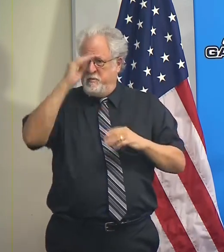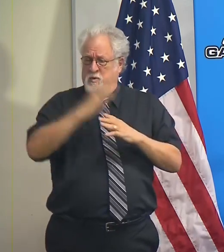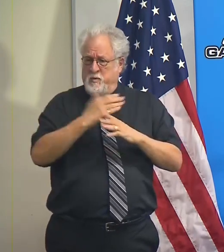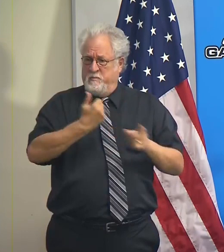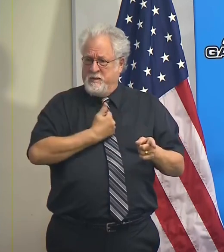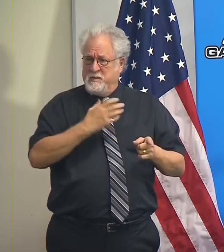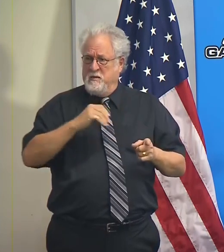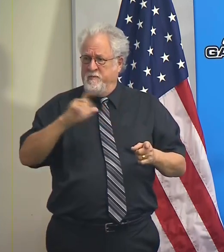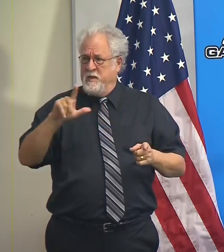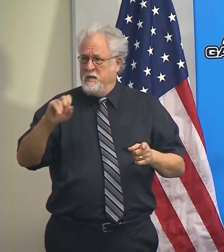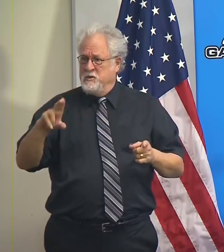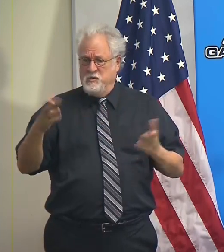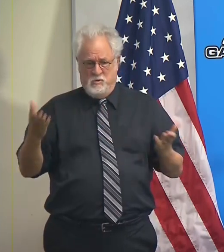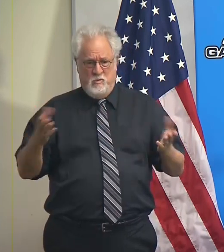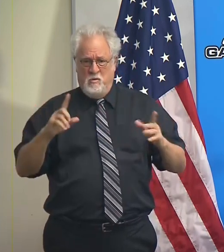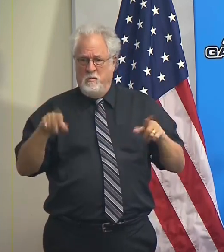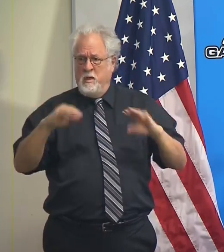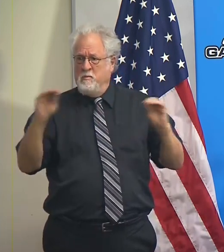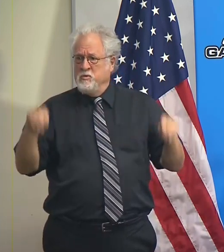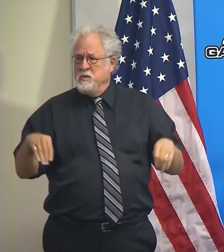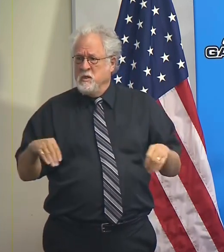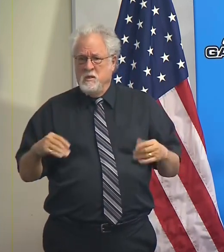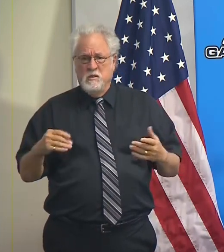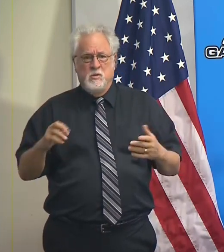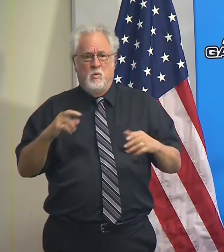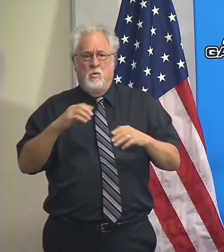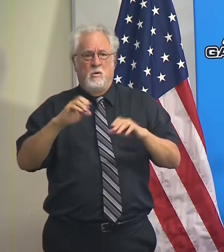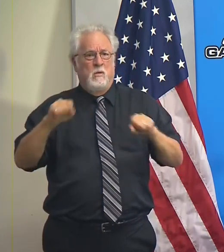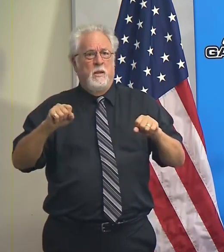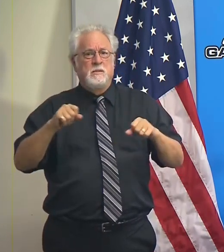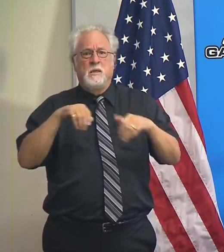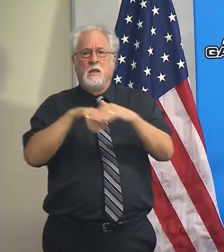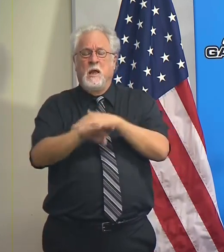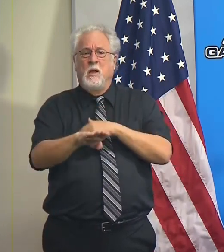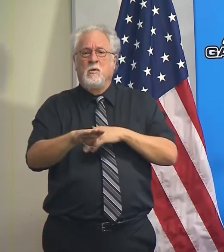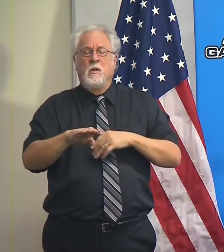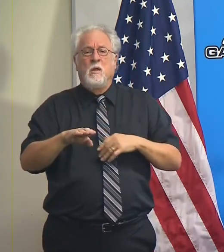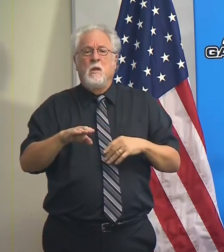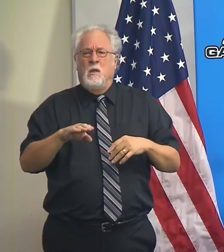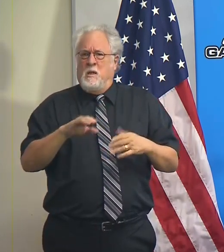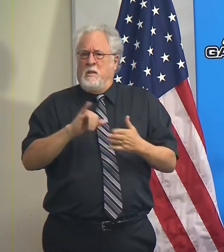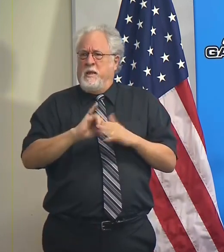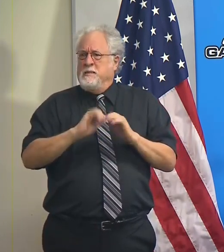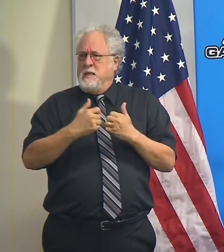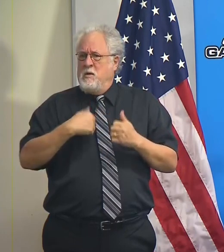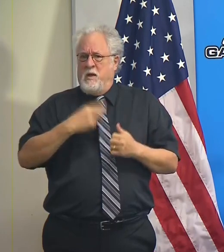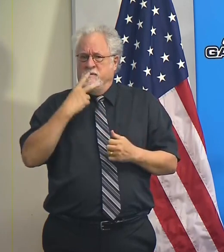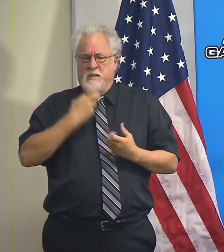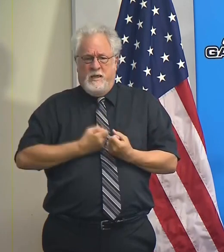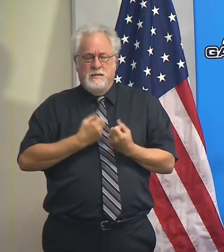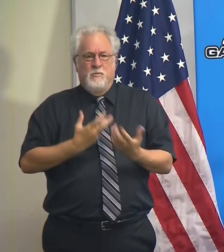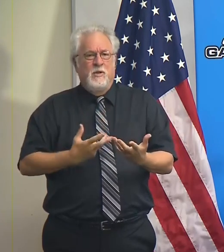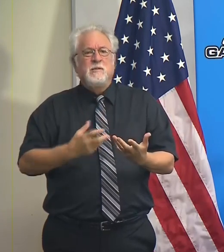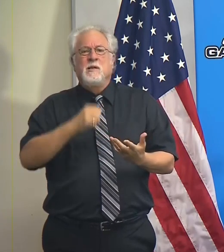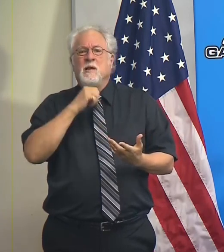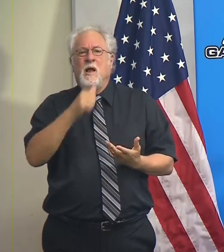on on the percentage of capacity that will be allowed. And that's the way I've seen it expressed not so much in terms of